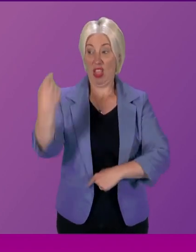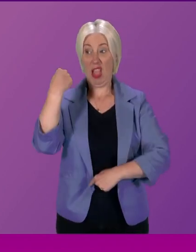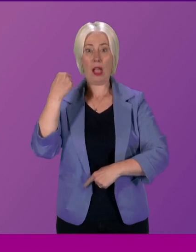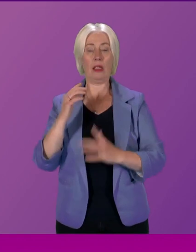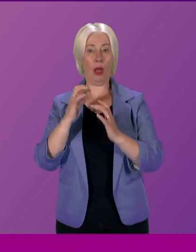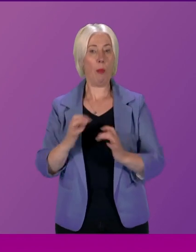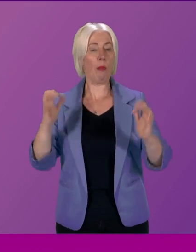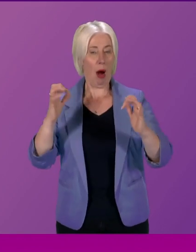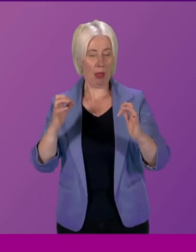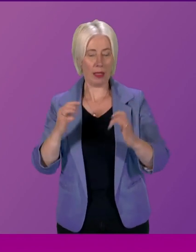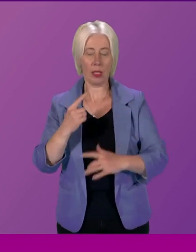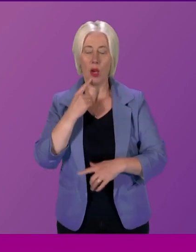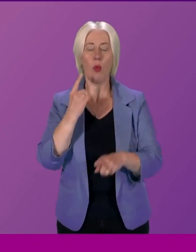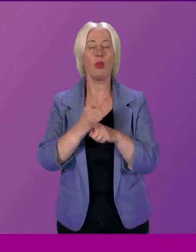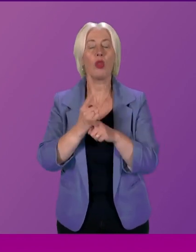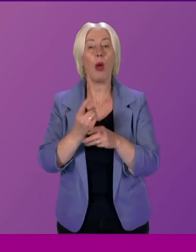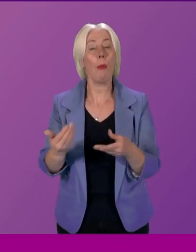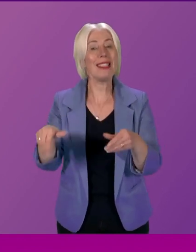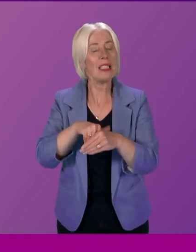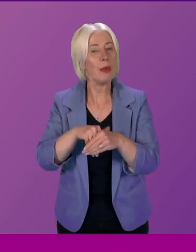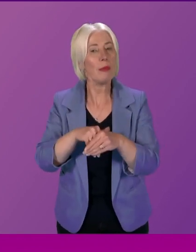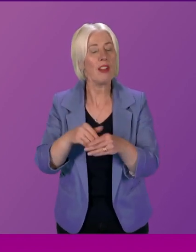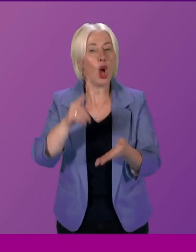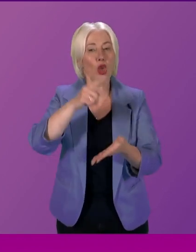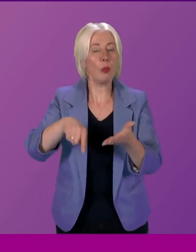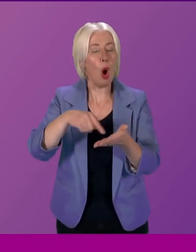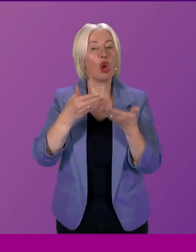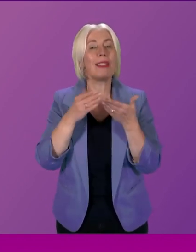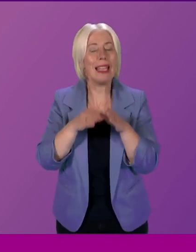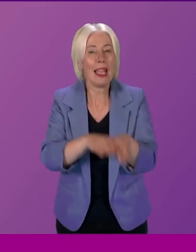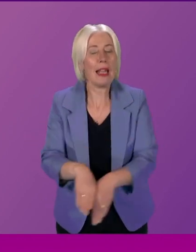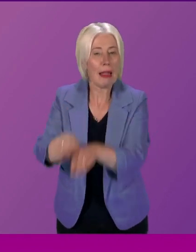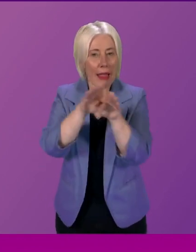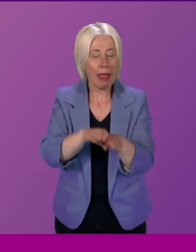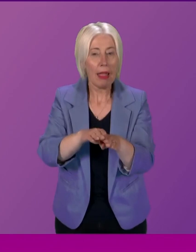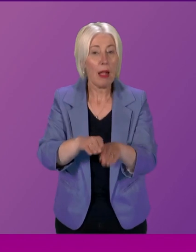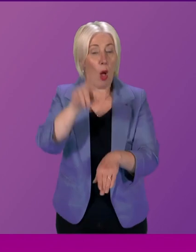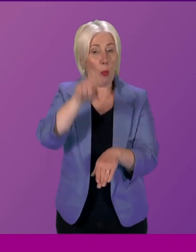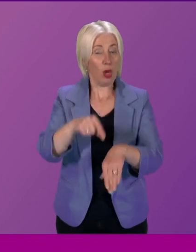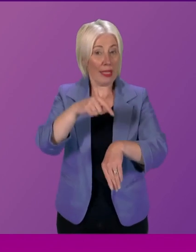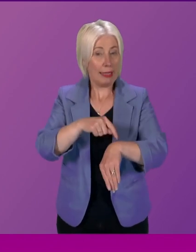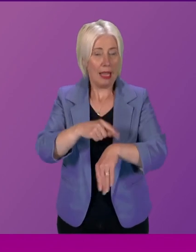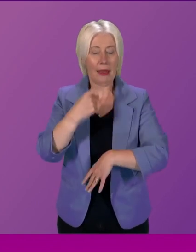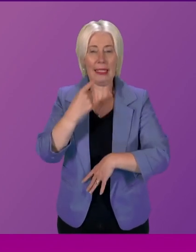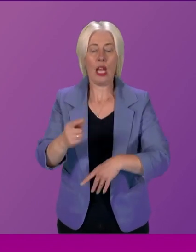of participative democracy arose in the then-presiding officer, Ken McIntosh, his Commission for Parliamentary Reform,